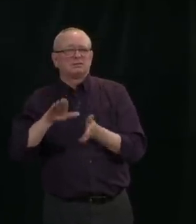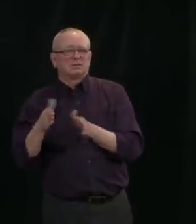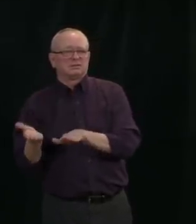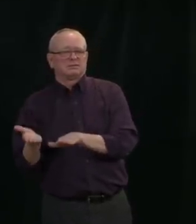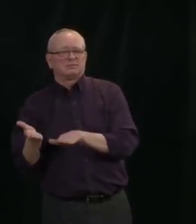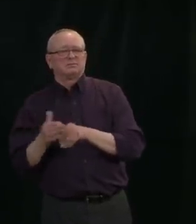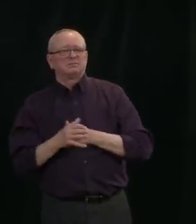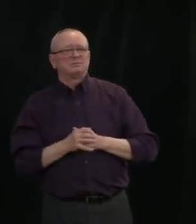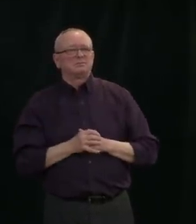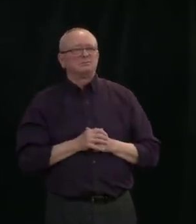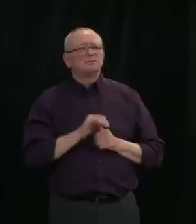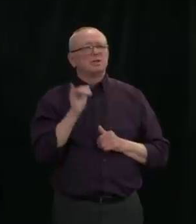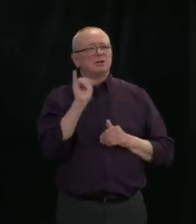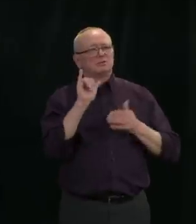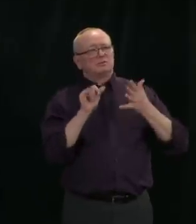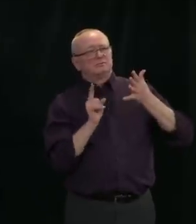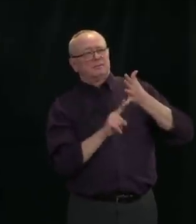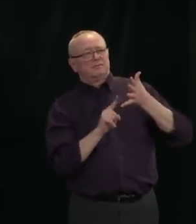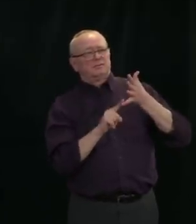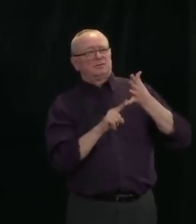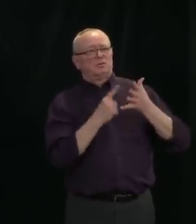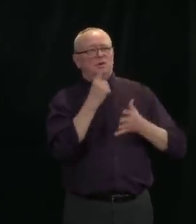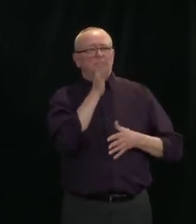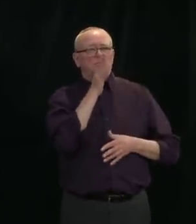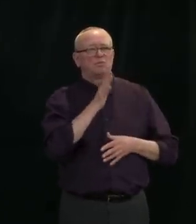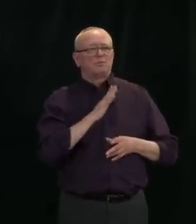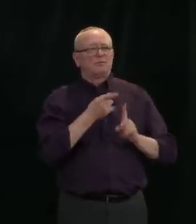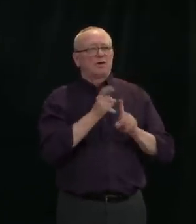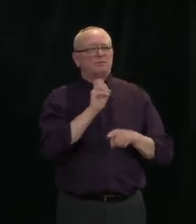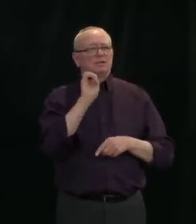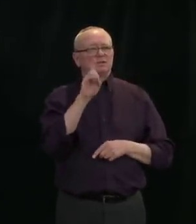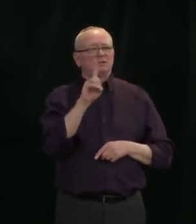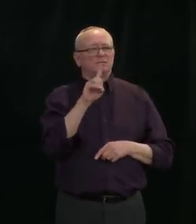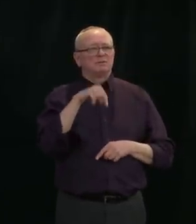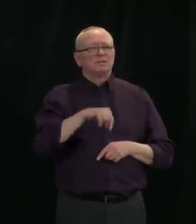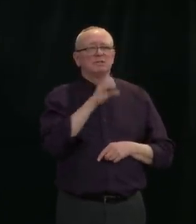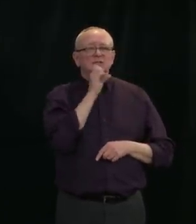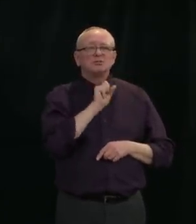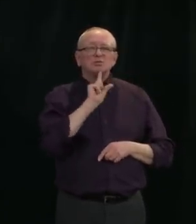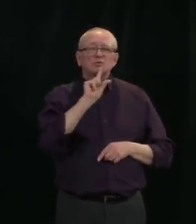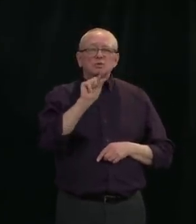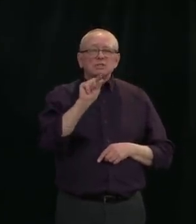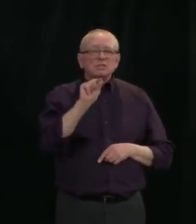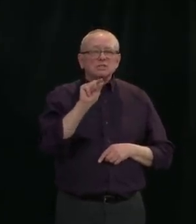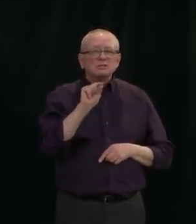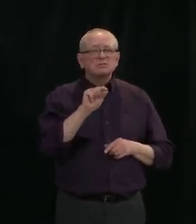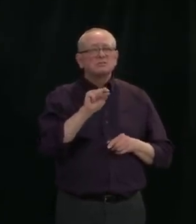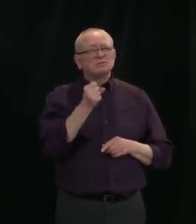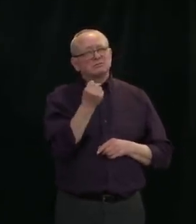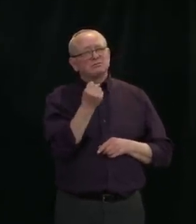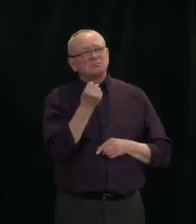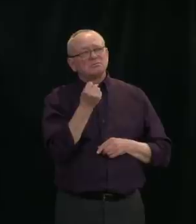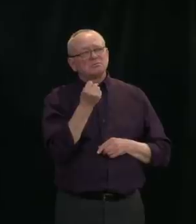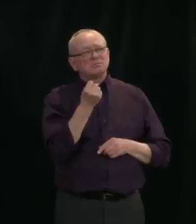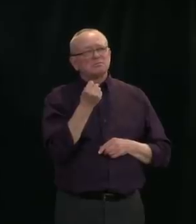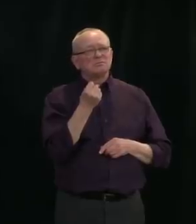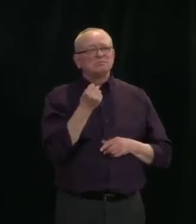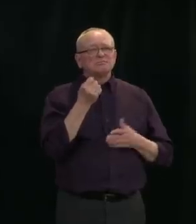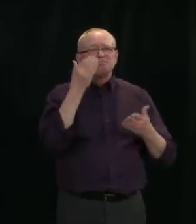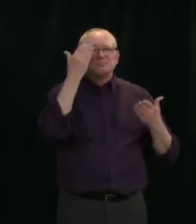include a woman in her 20s from Edmonton. It is not clear at this time whether she had underlying health conditions.